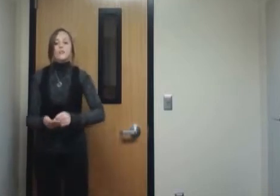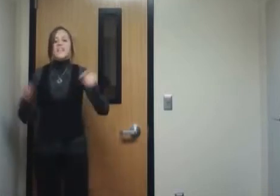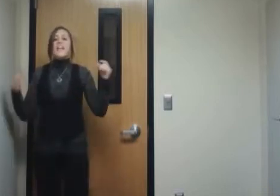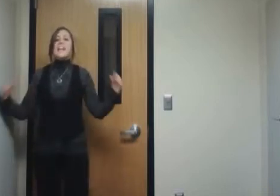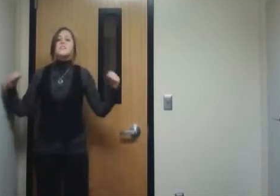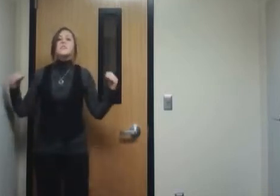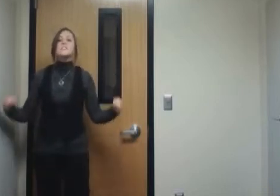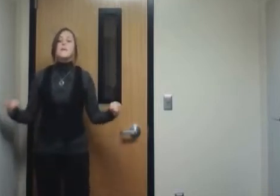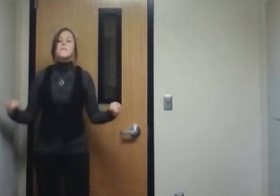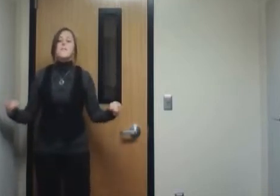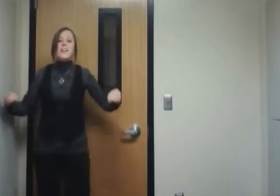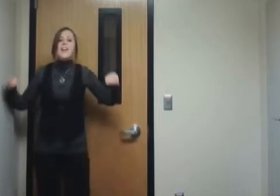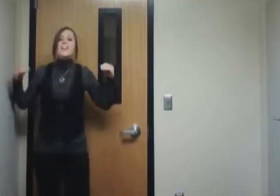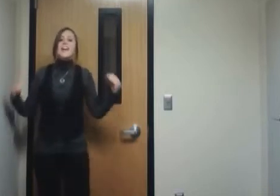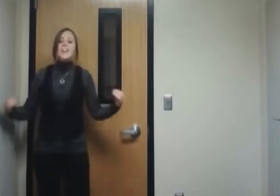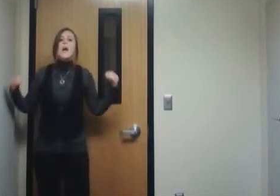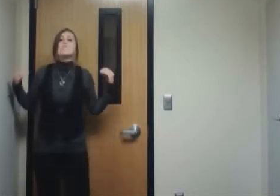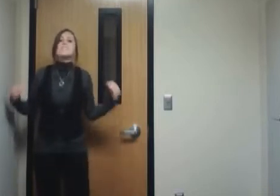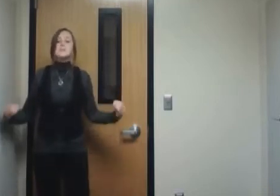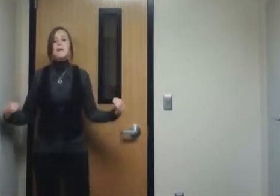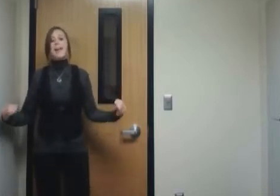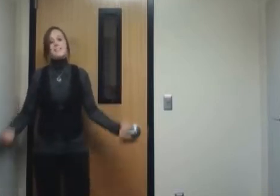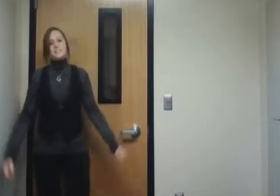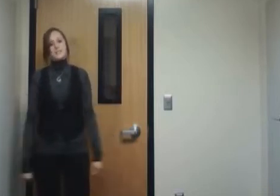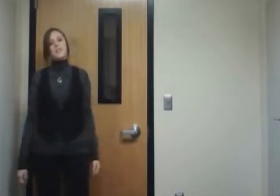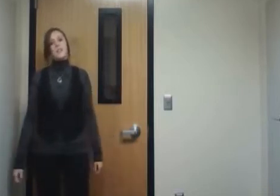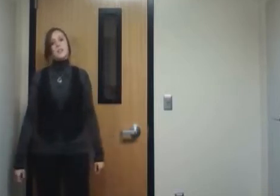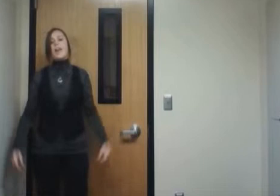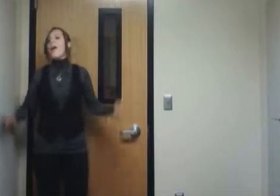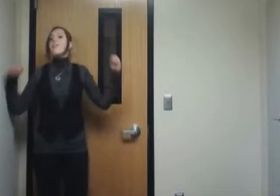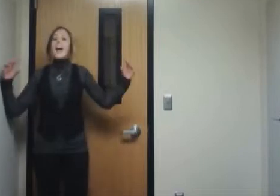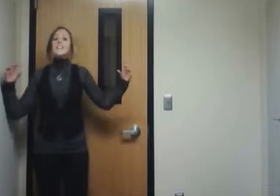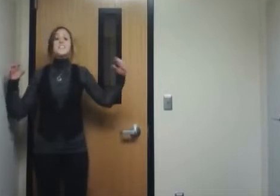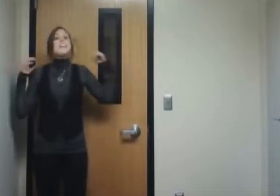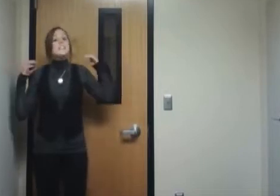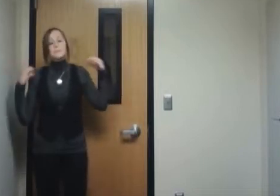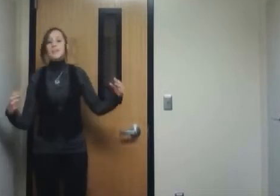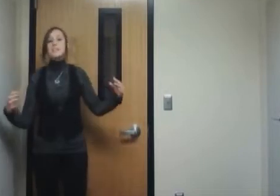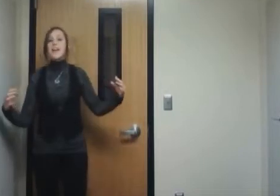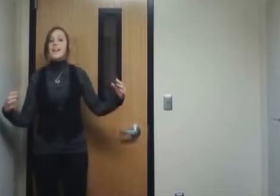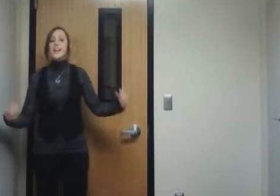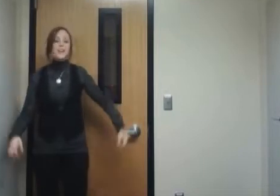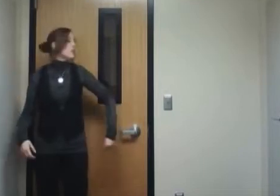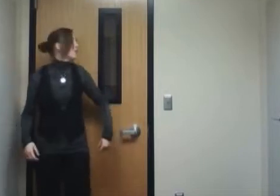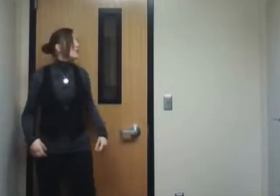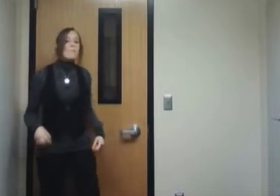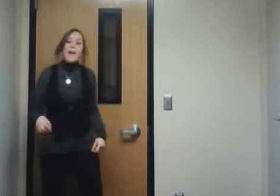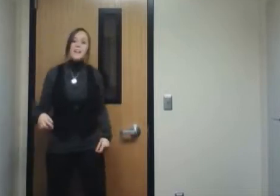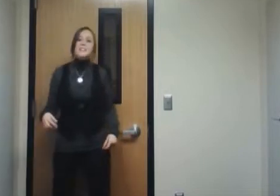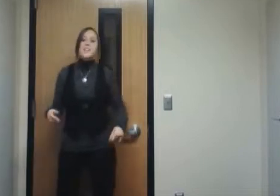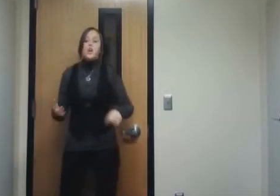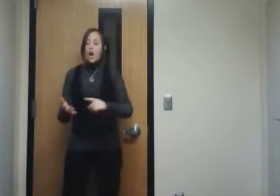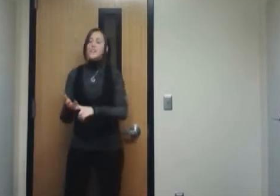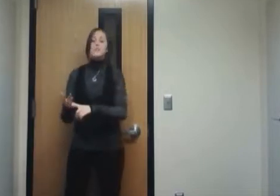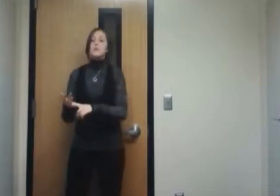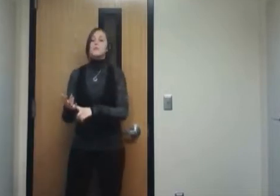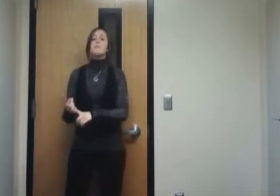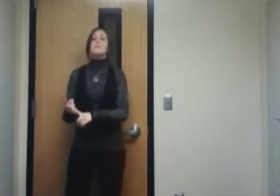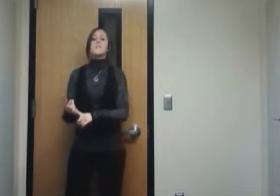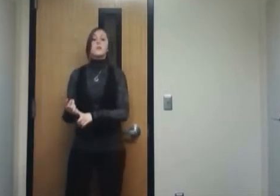into something that can be spent. That is pathetic. So pennies cost more to produce than